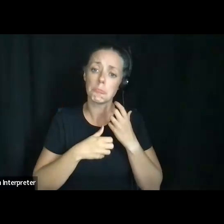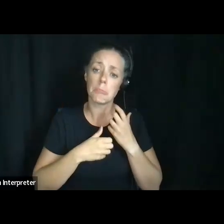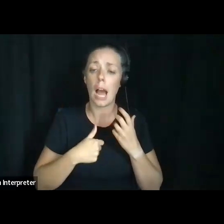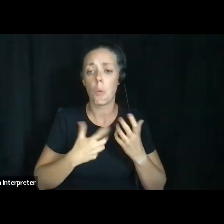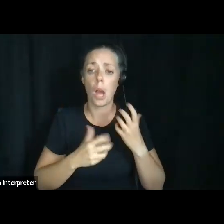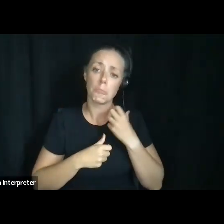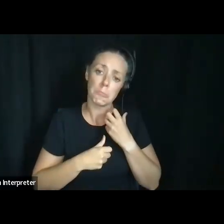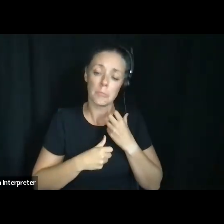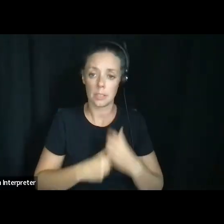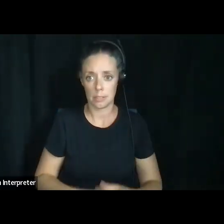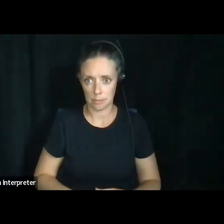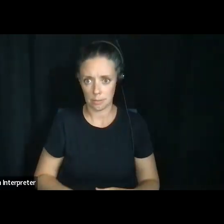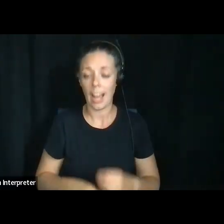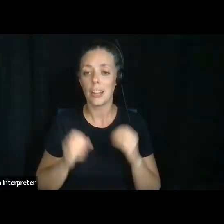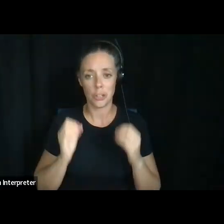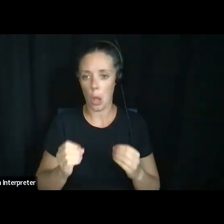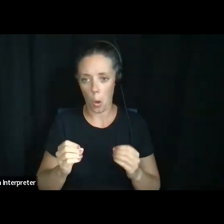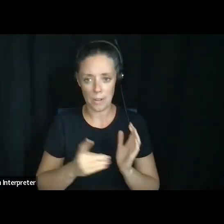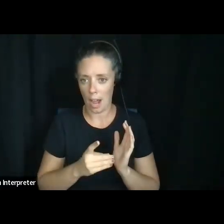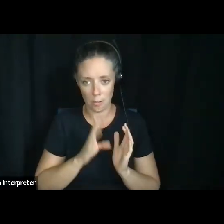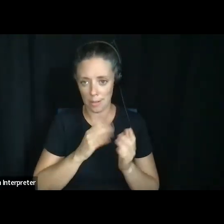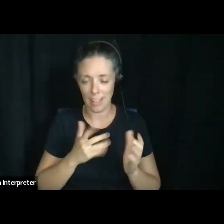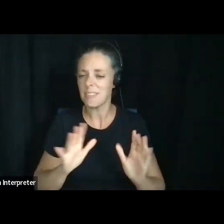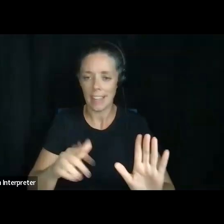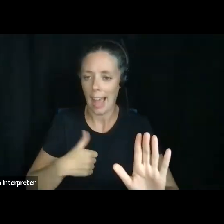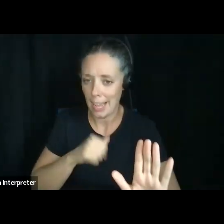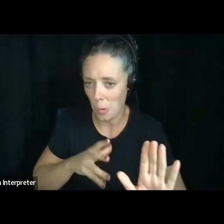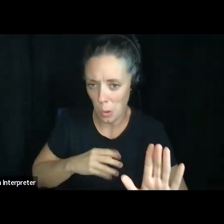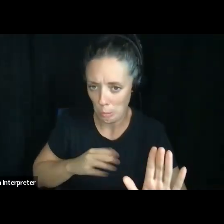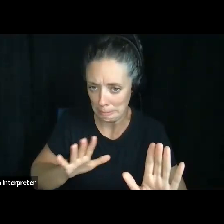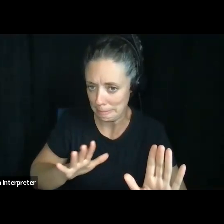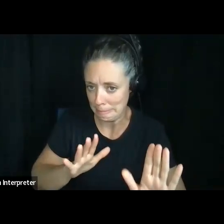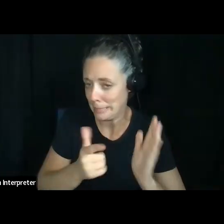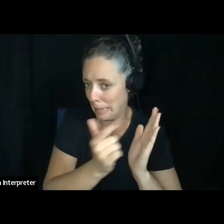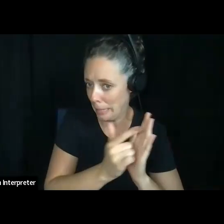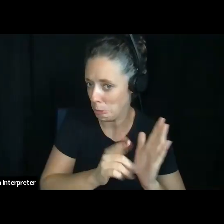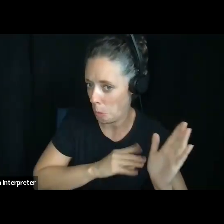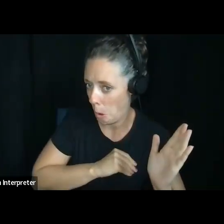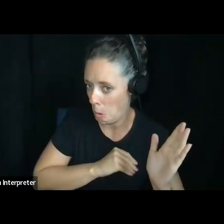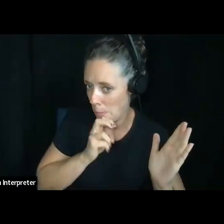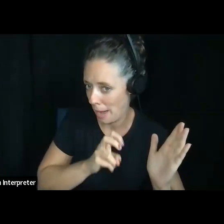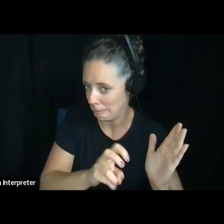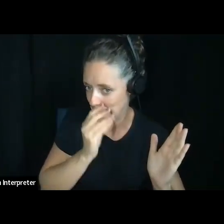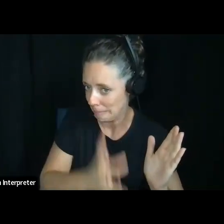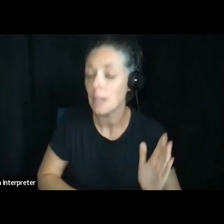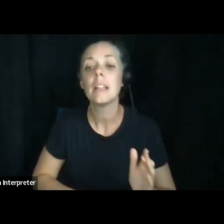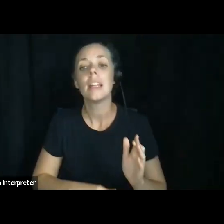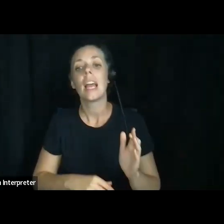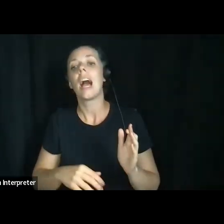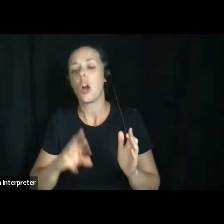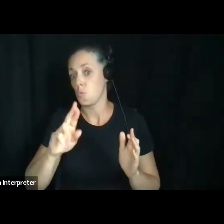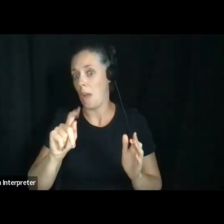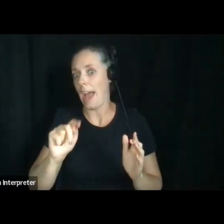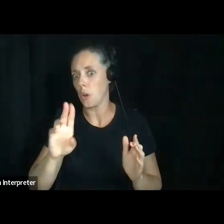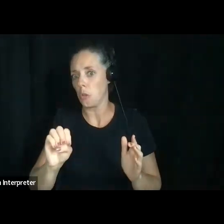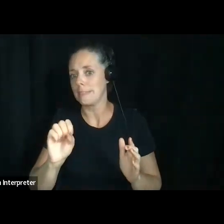rattlesnake. I don't own one, just so you know, um, it's illegal to own a rattlesnake. Um, so, you know,